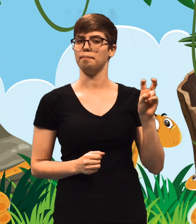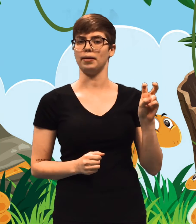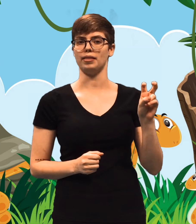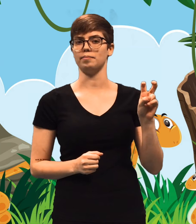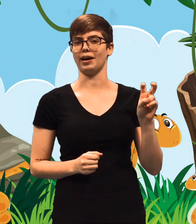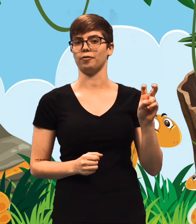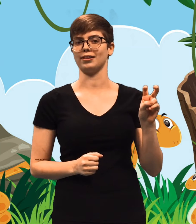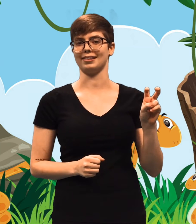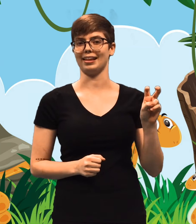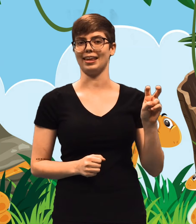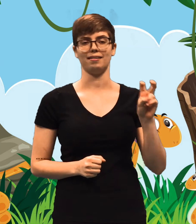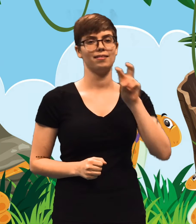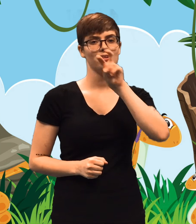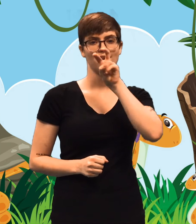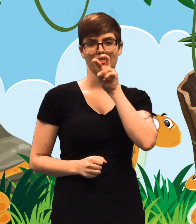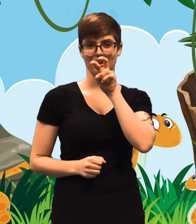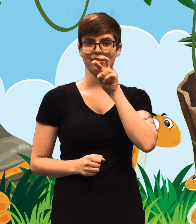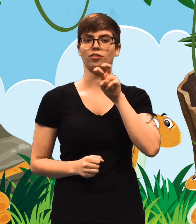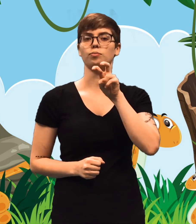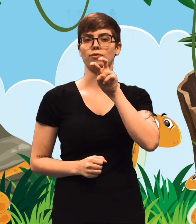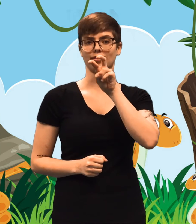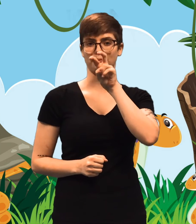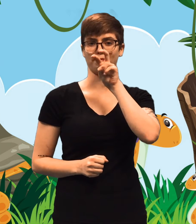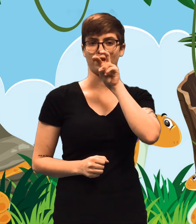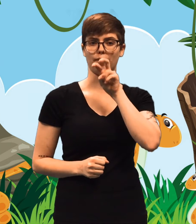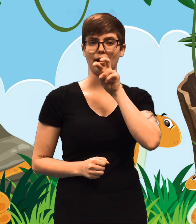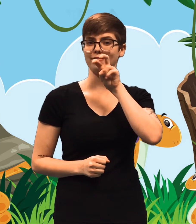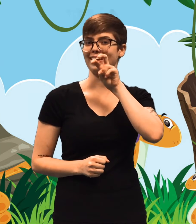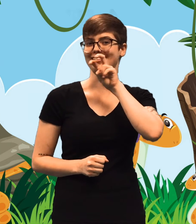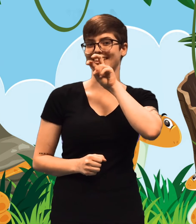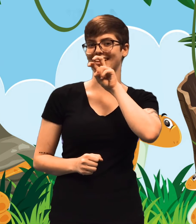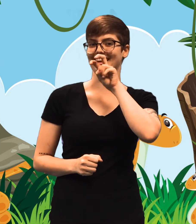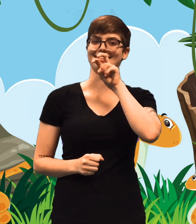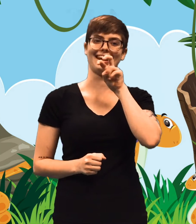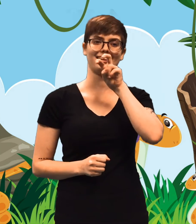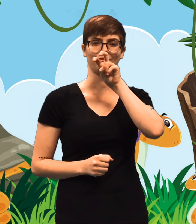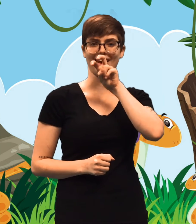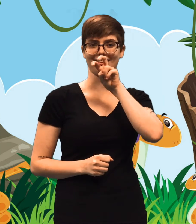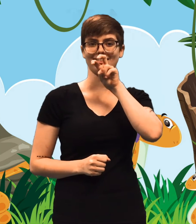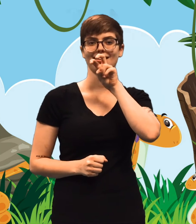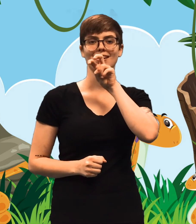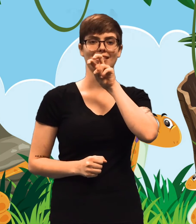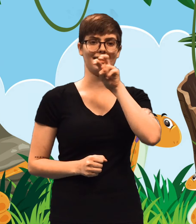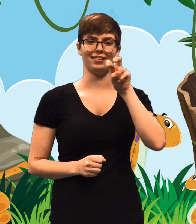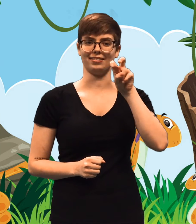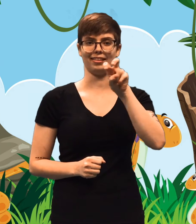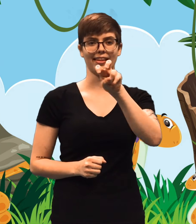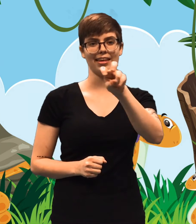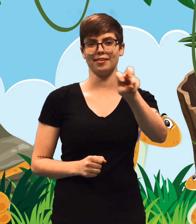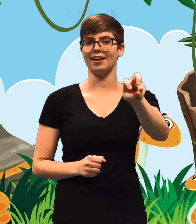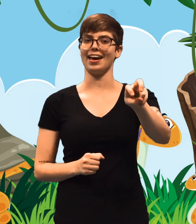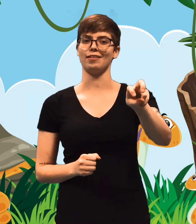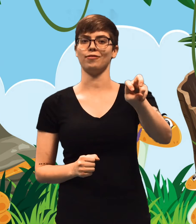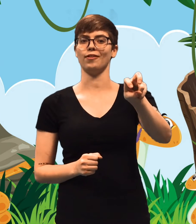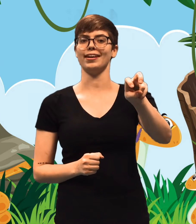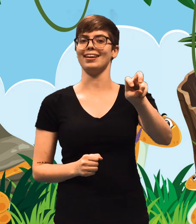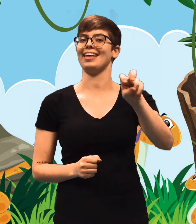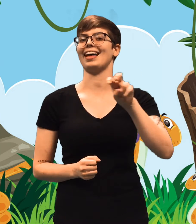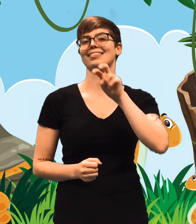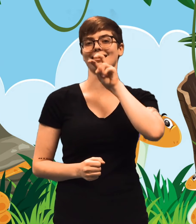bend them downward slightly. Then just move this up in front of your mouth. It should look like a snake's fangs. Then just slither your hand forward and that's a